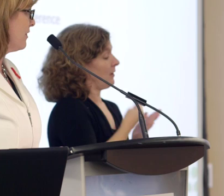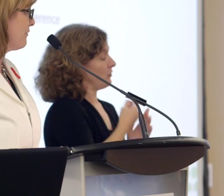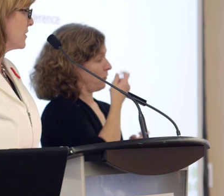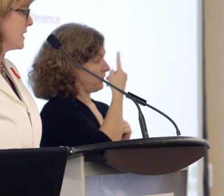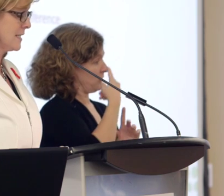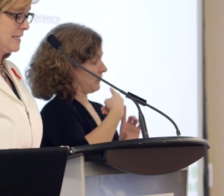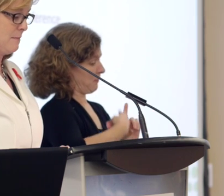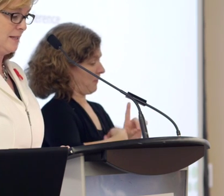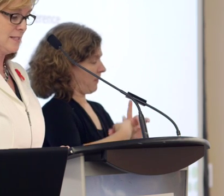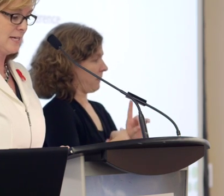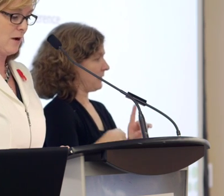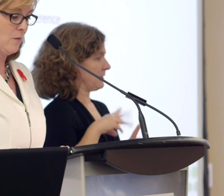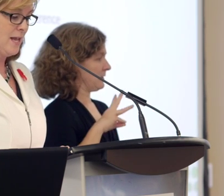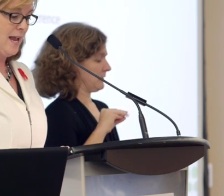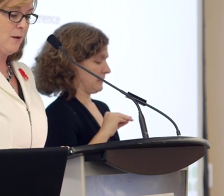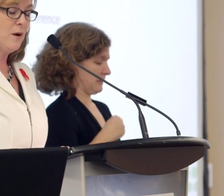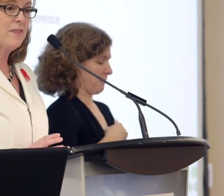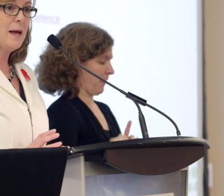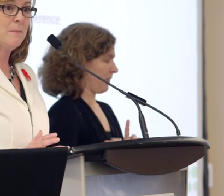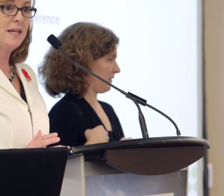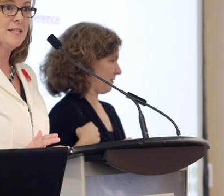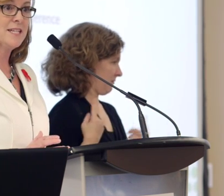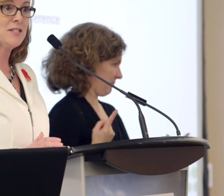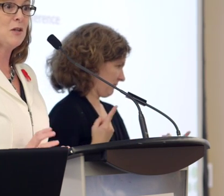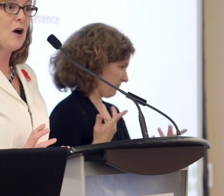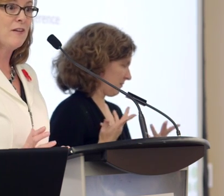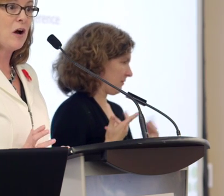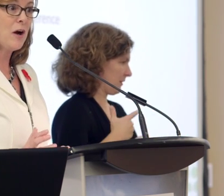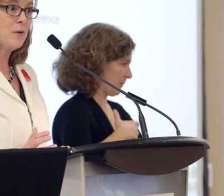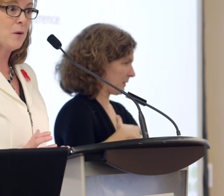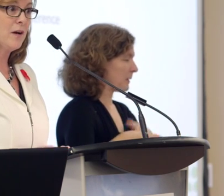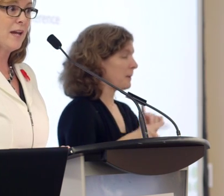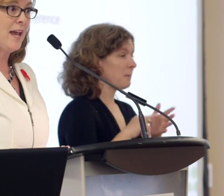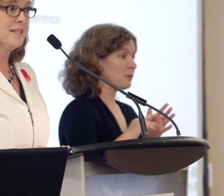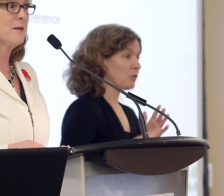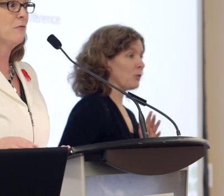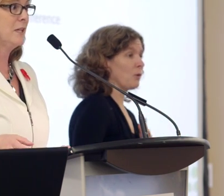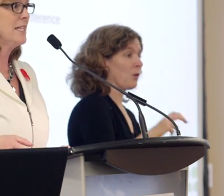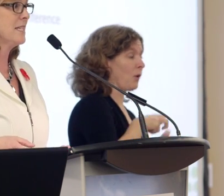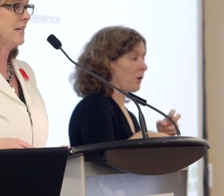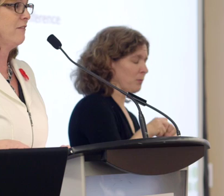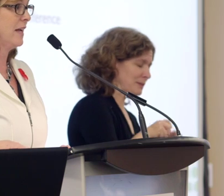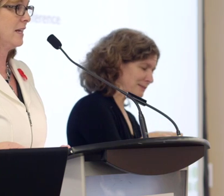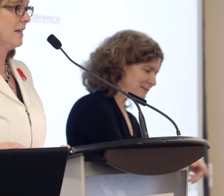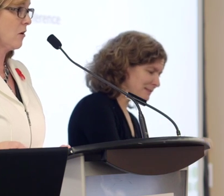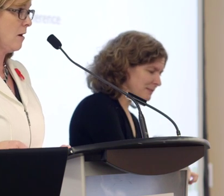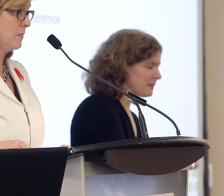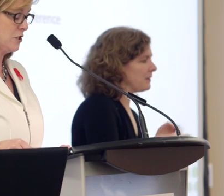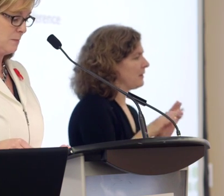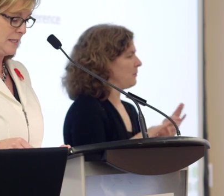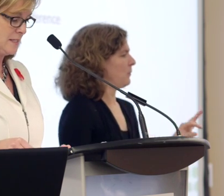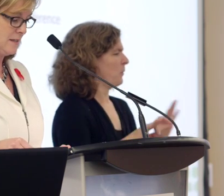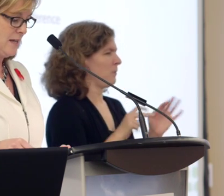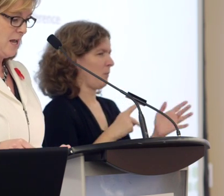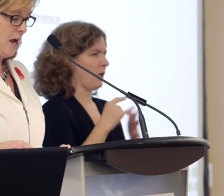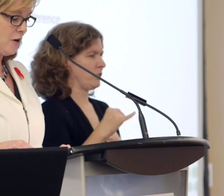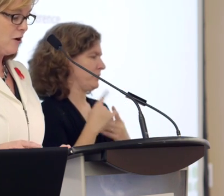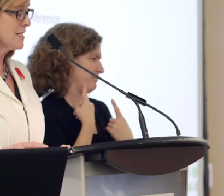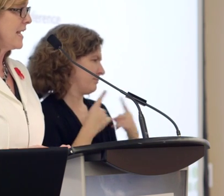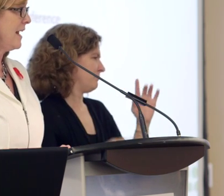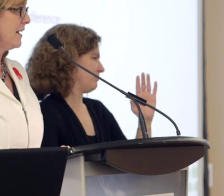Literacy Month for 60 months now. And what that means is a lot of hard work and some really significant accomplishments.